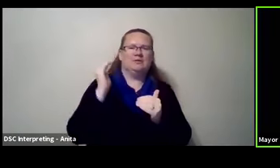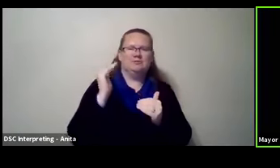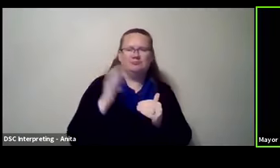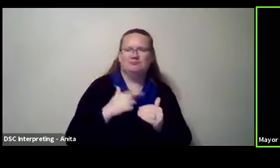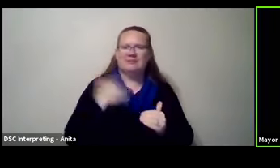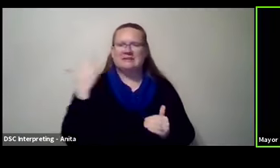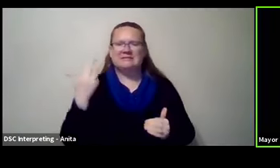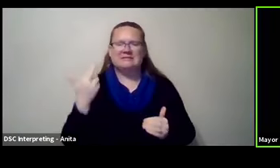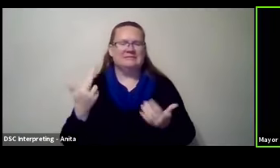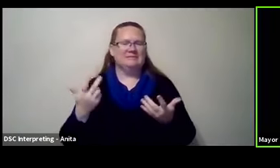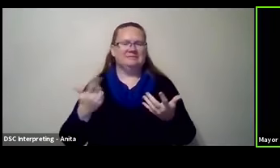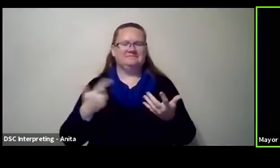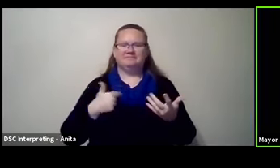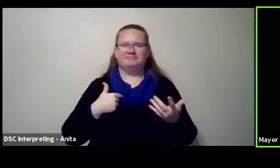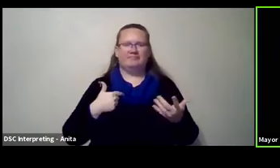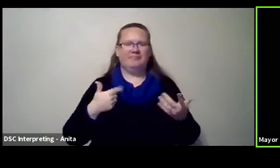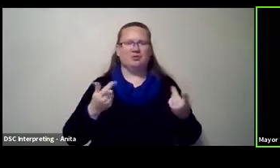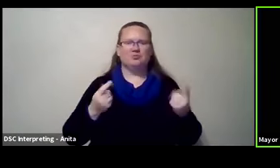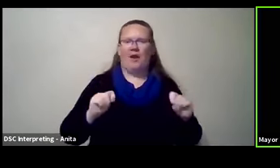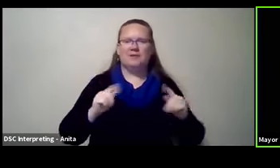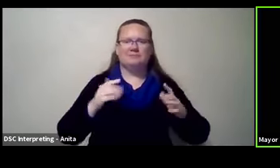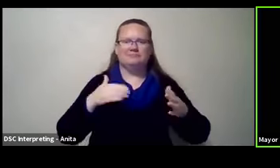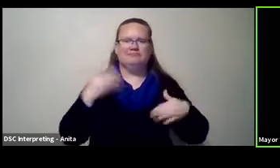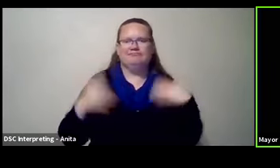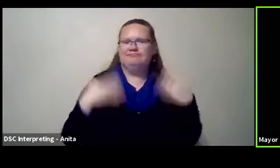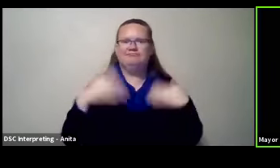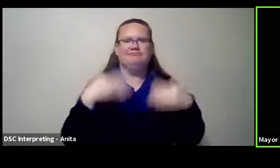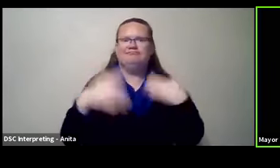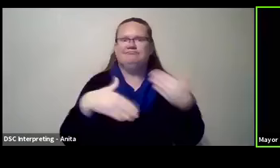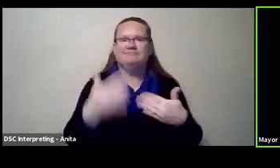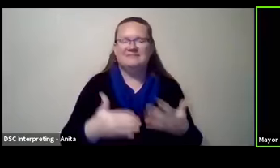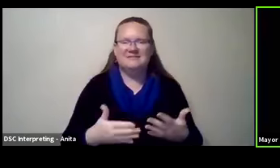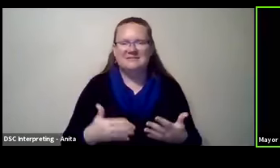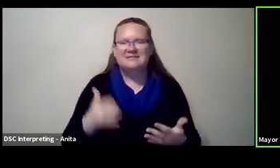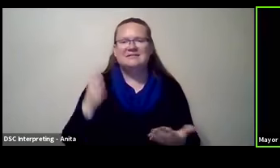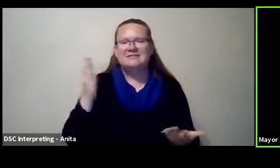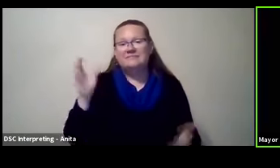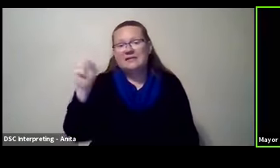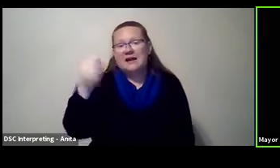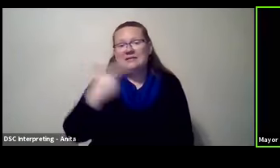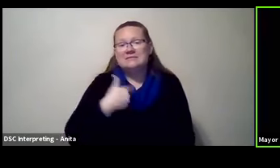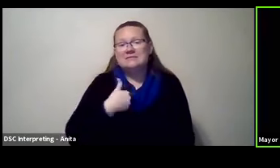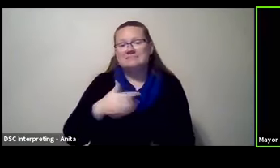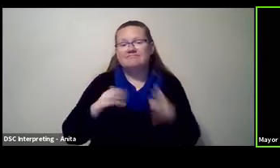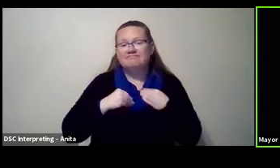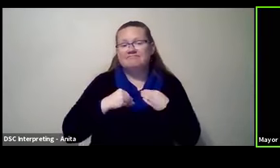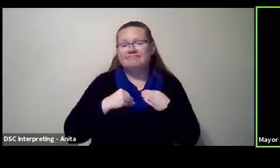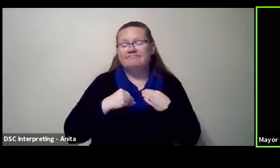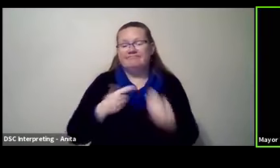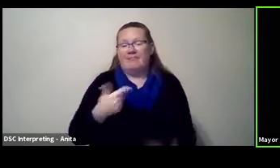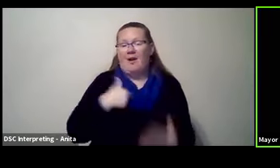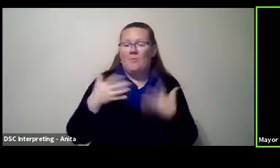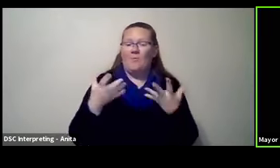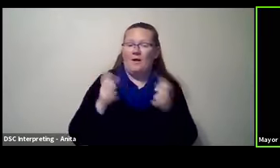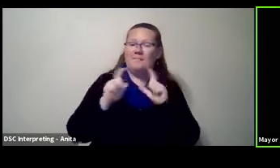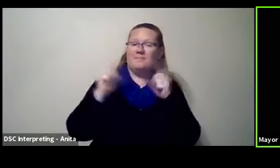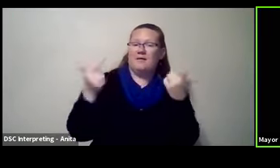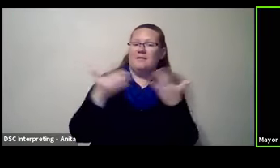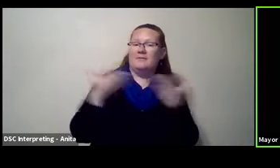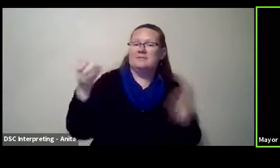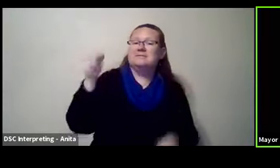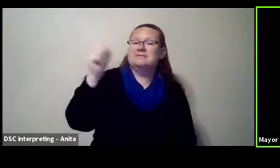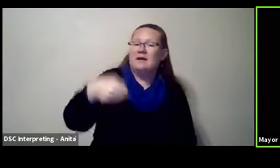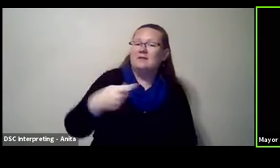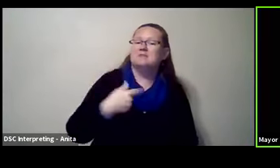and we're going to, you know, become, uh, all that we can be and guilty as charged. I do. I do want big things for the city and I do think we can